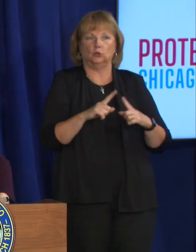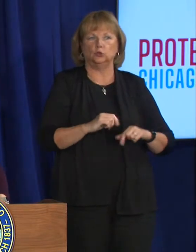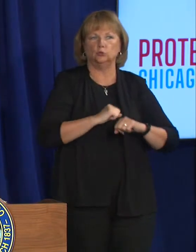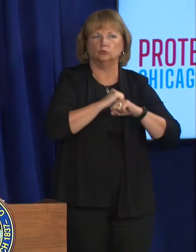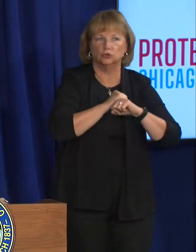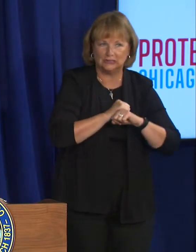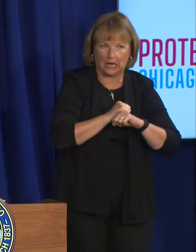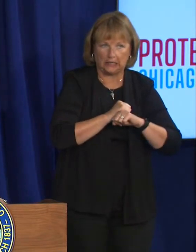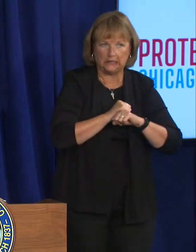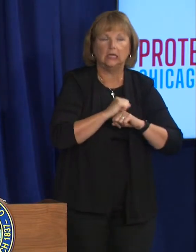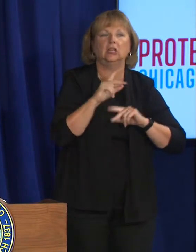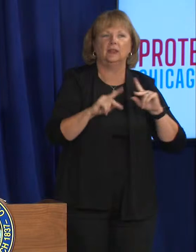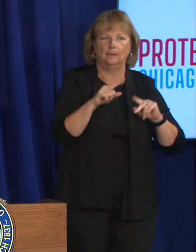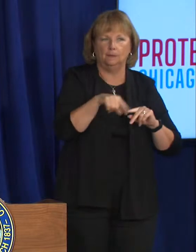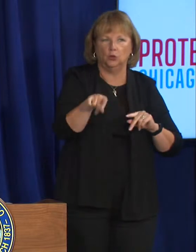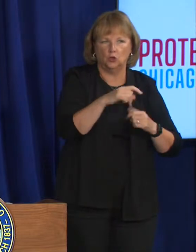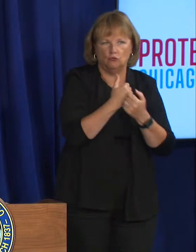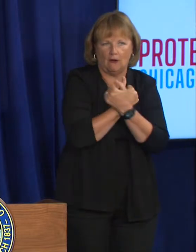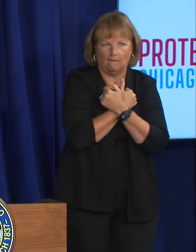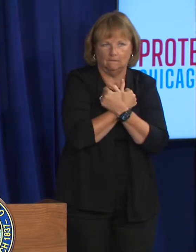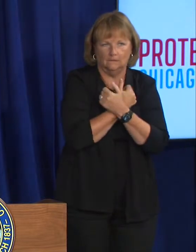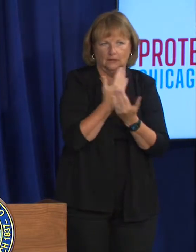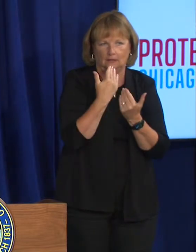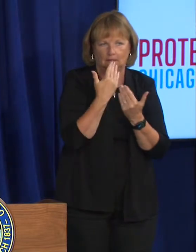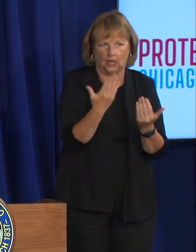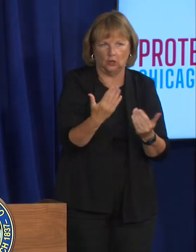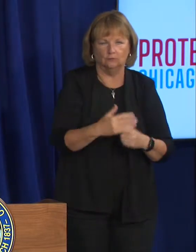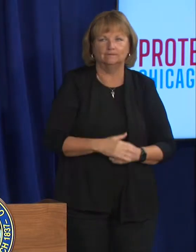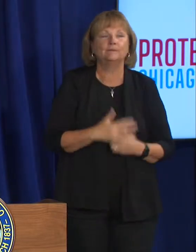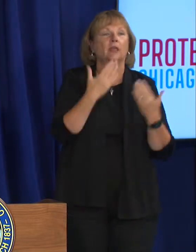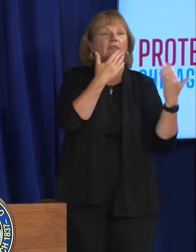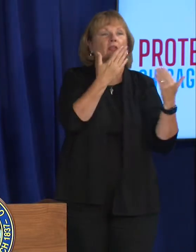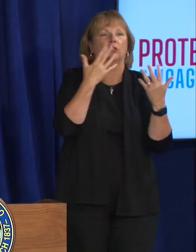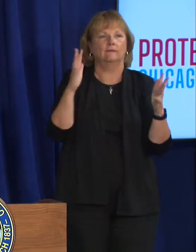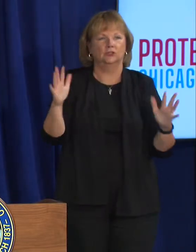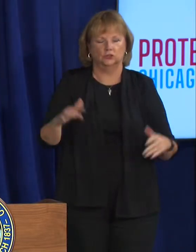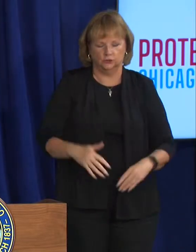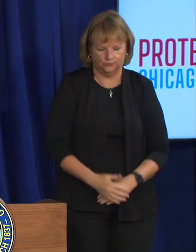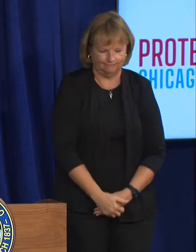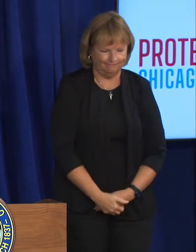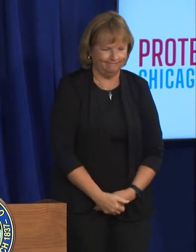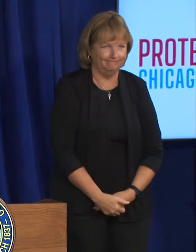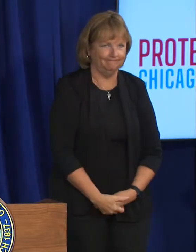those you love thank you thank you